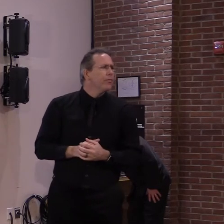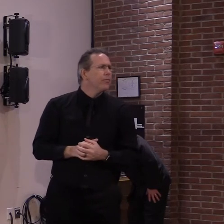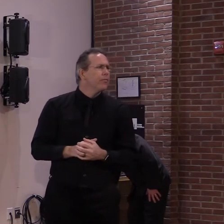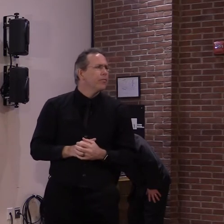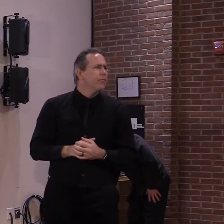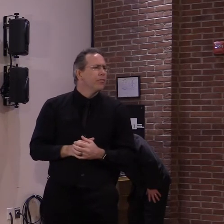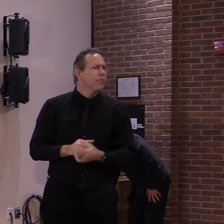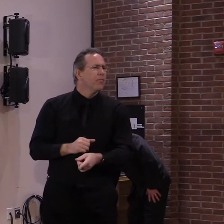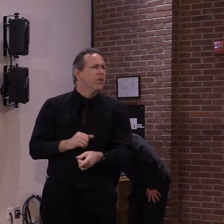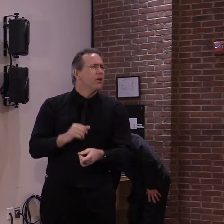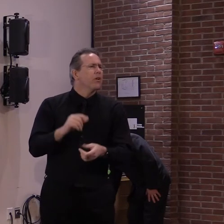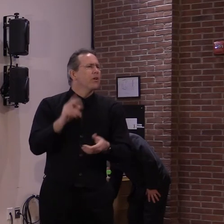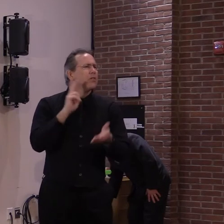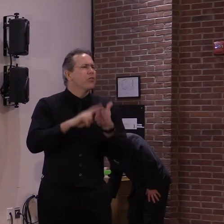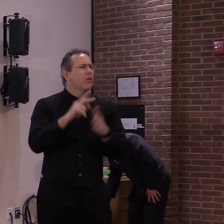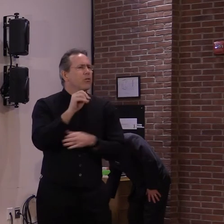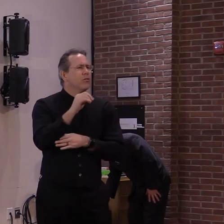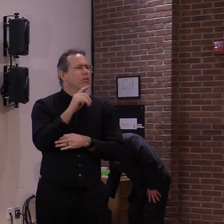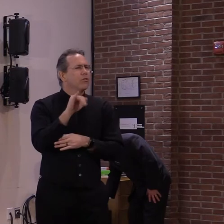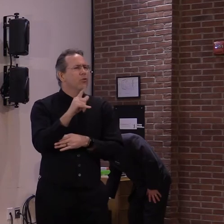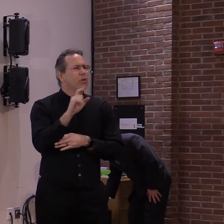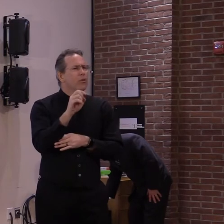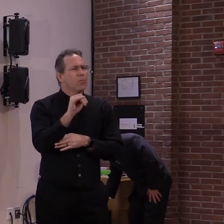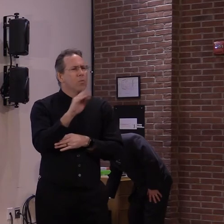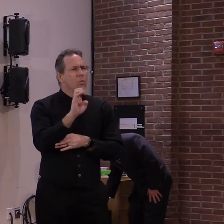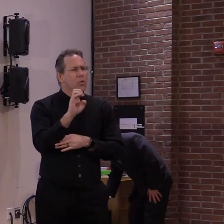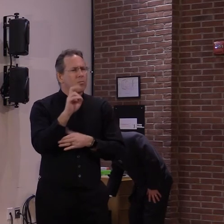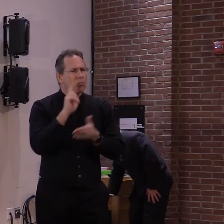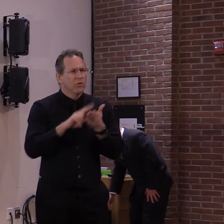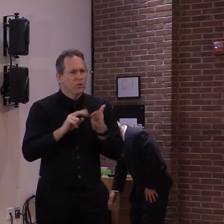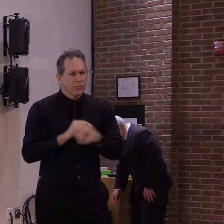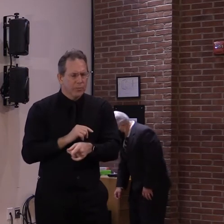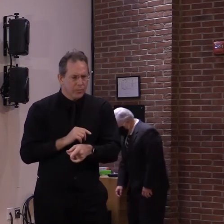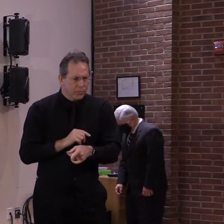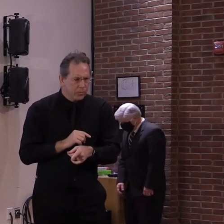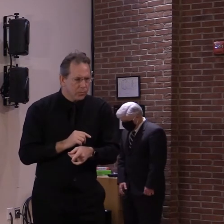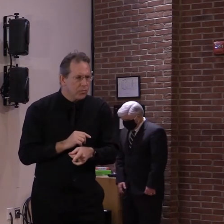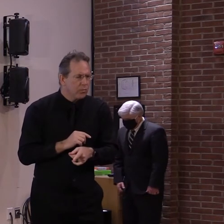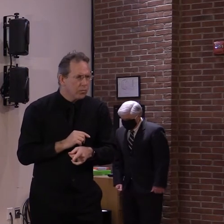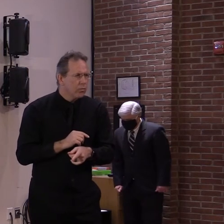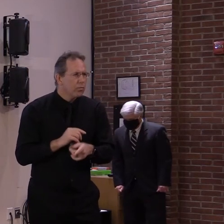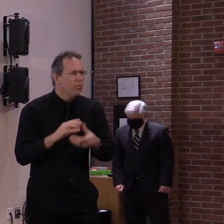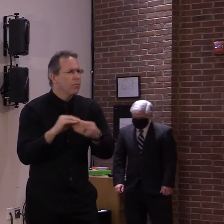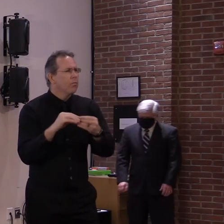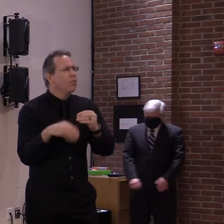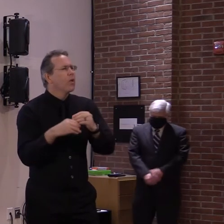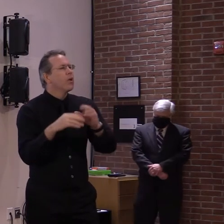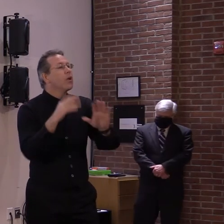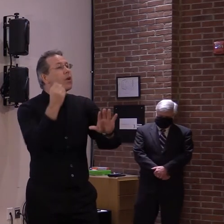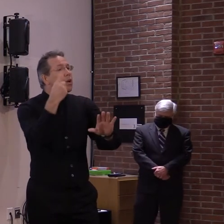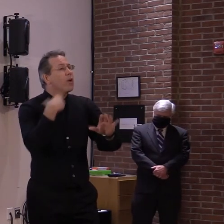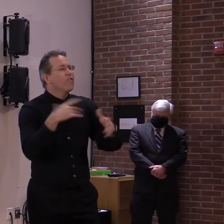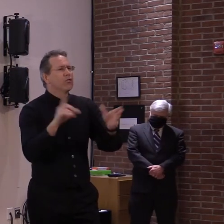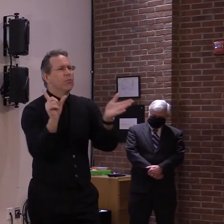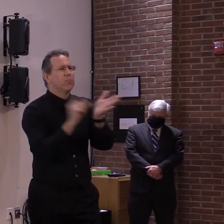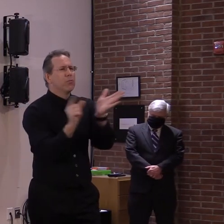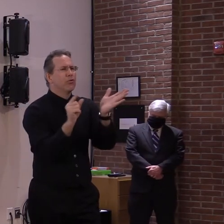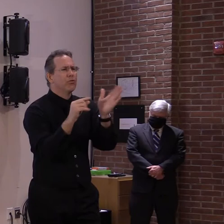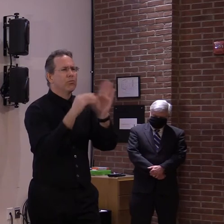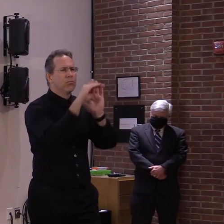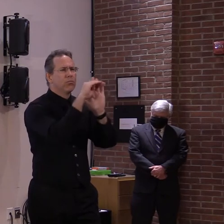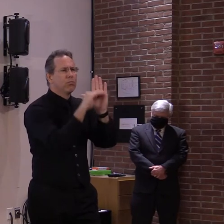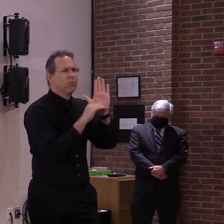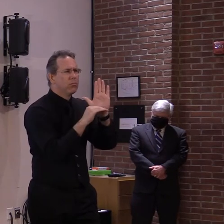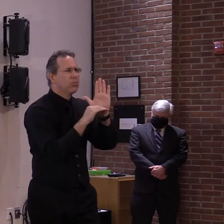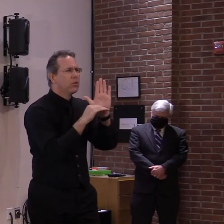Sure. Just, so that, uh, there is an allowance within the, the guidance that's published today for small competitions for